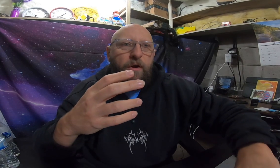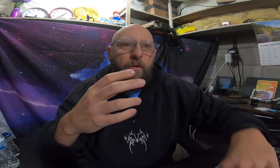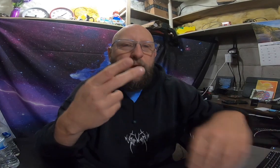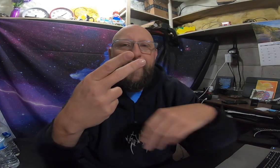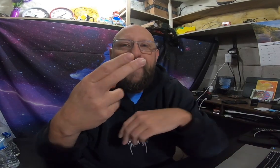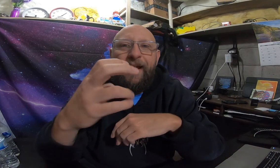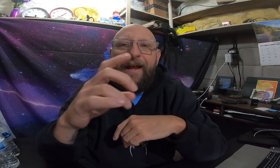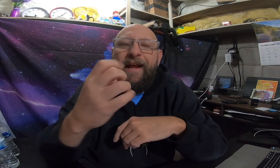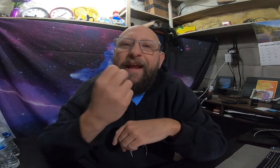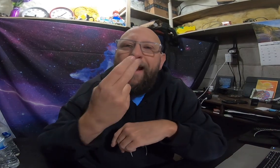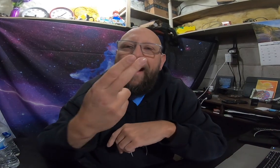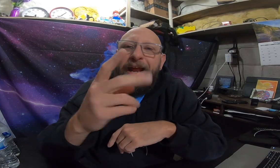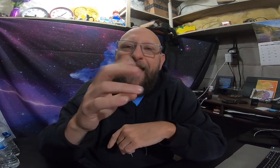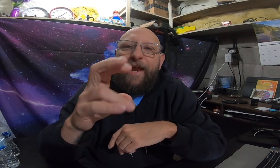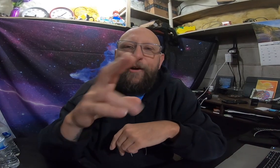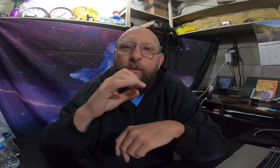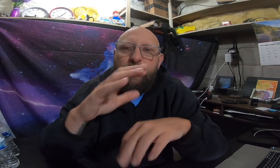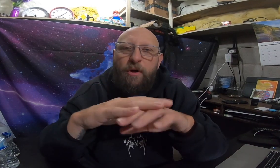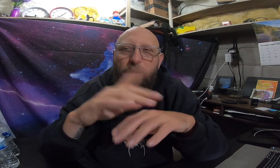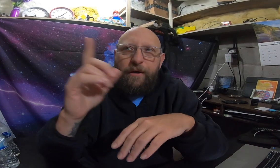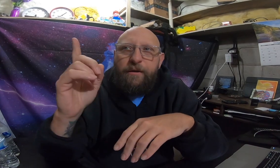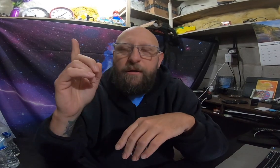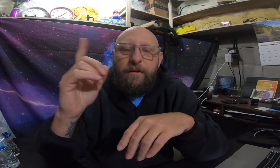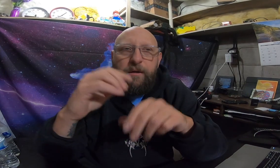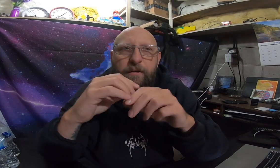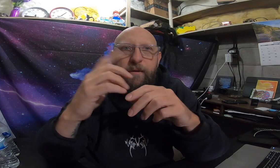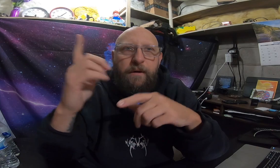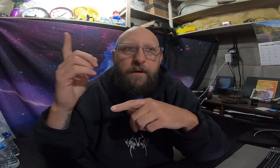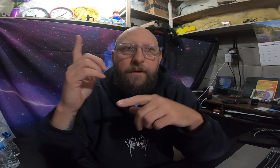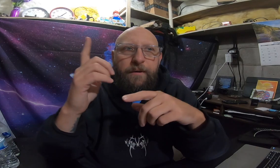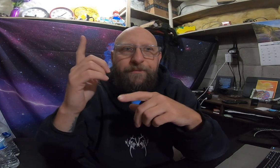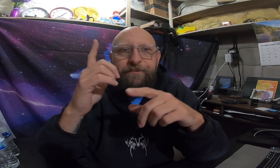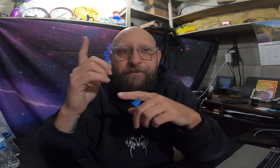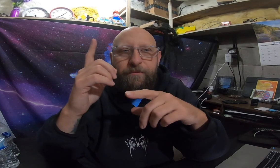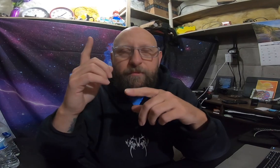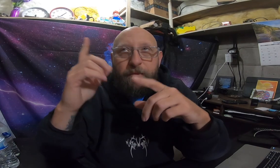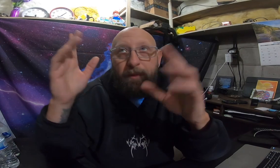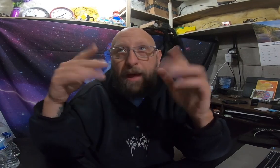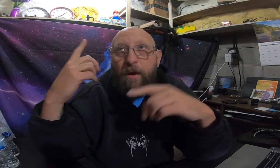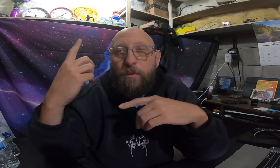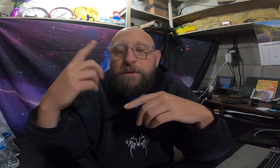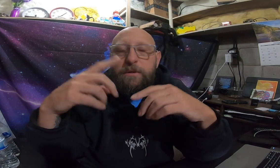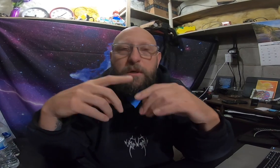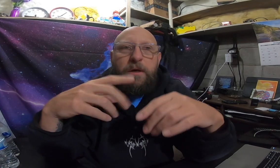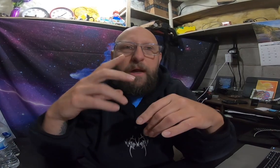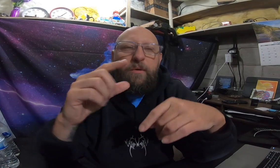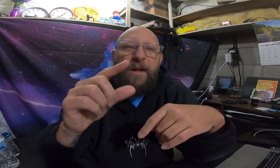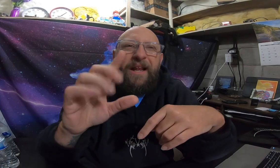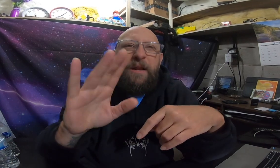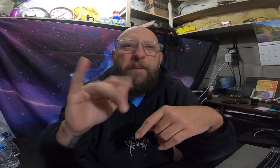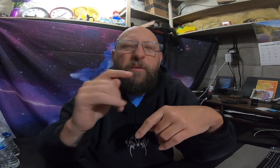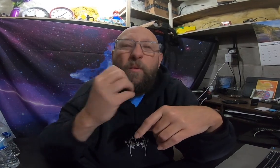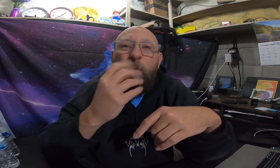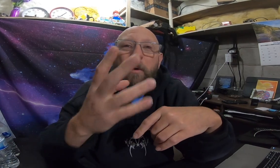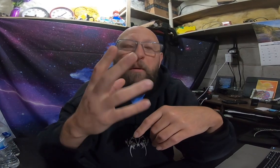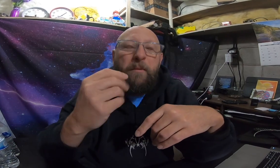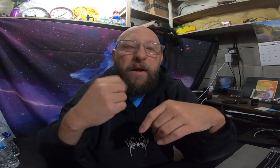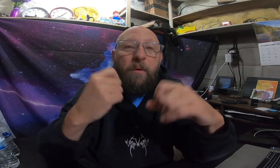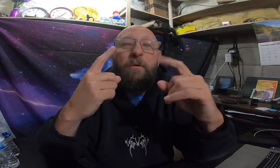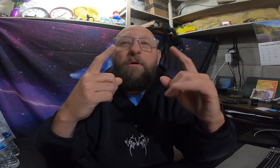I don't know, but the heater was on in the house, and it was a little bit warm, and I woke